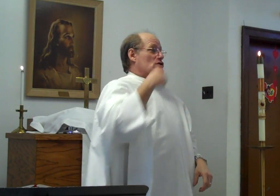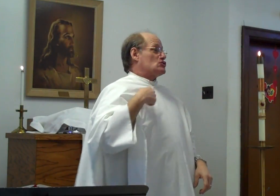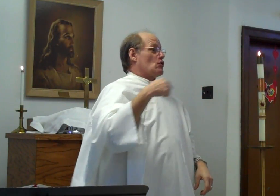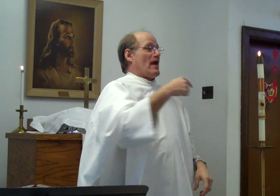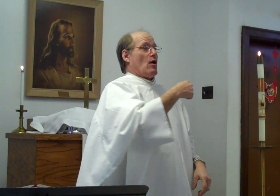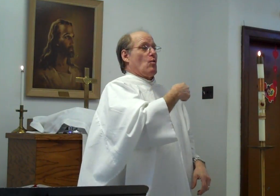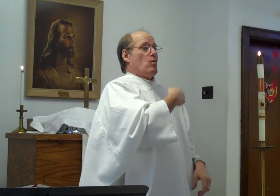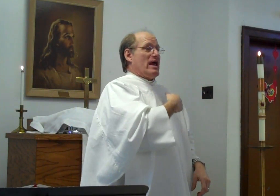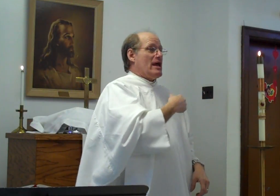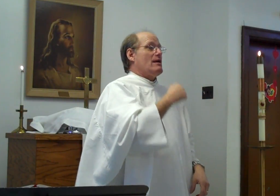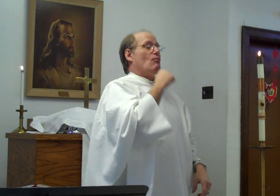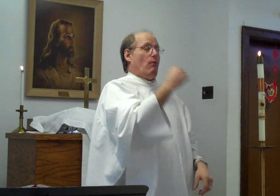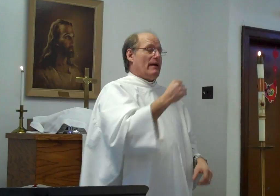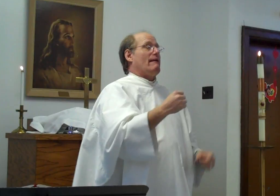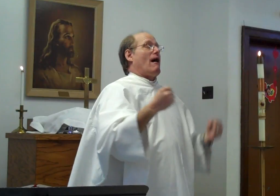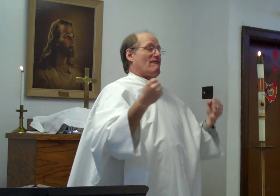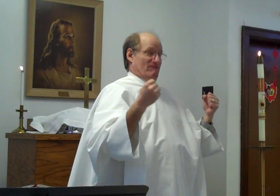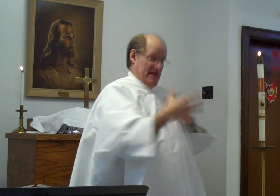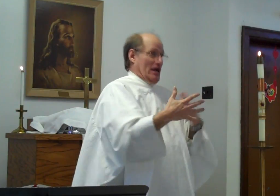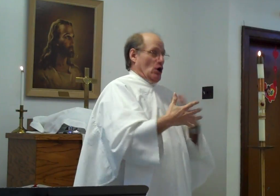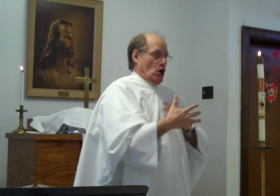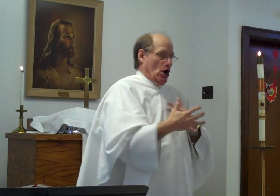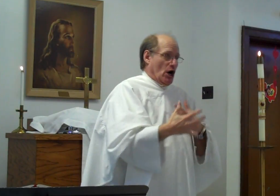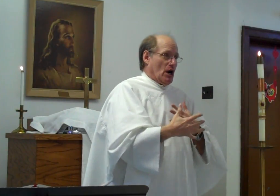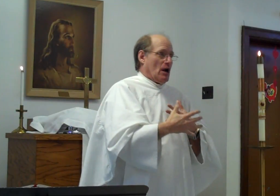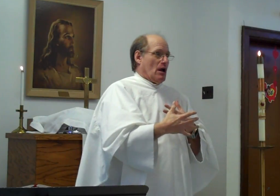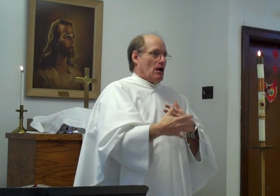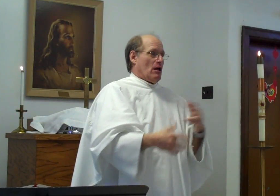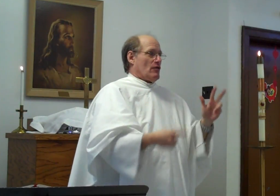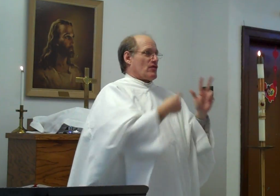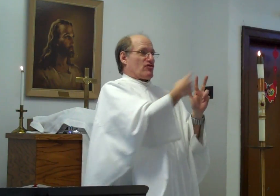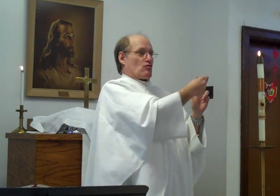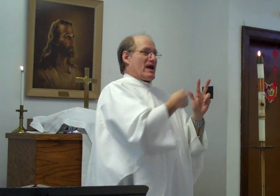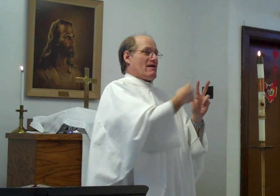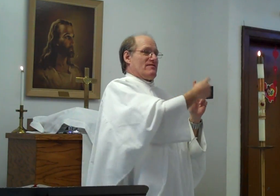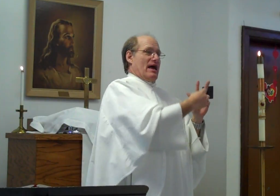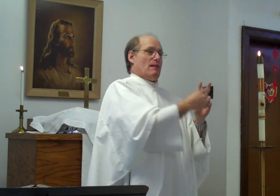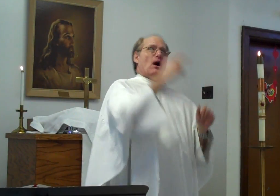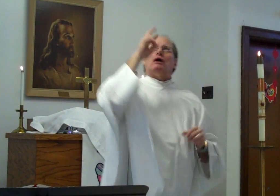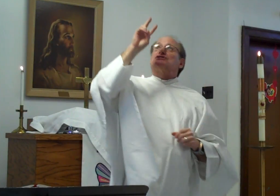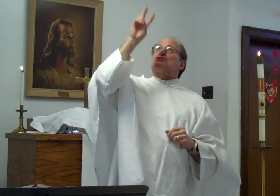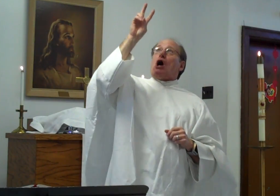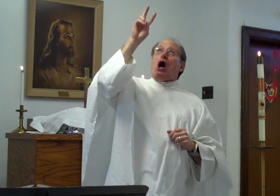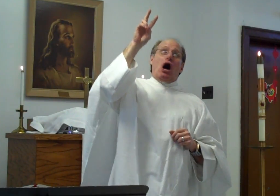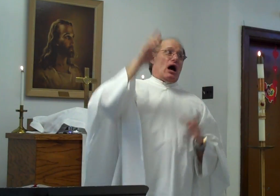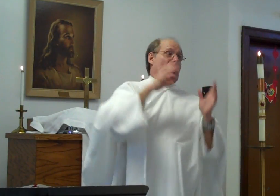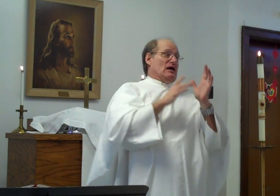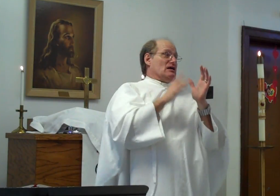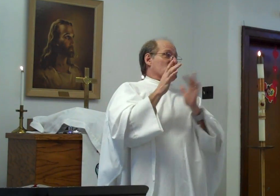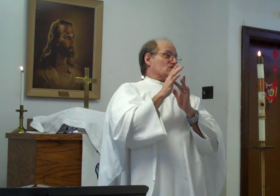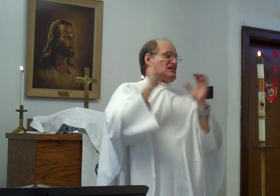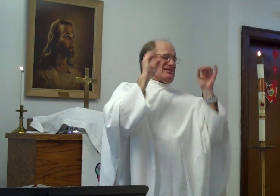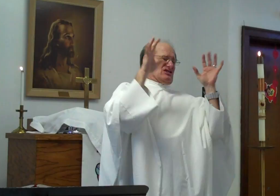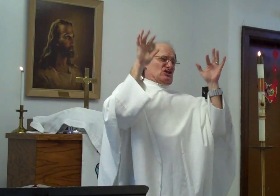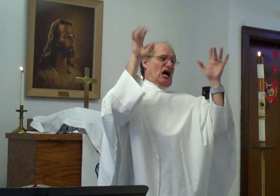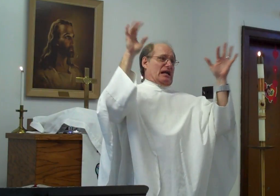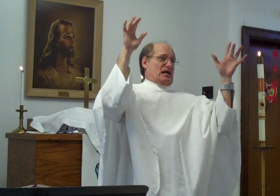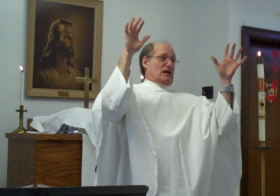so that we would not fear. The three of them saw Jesus shining,